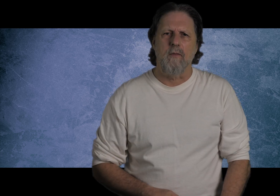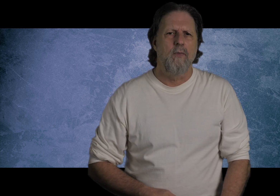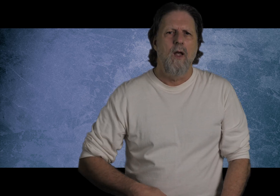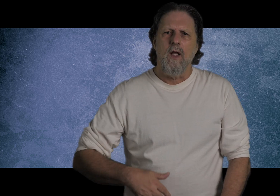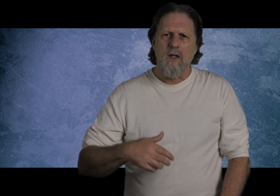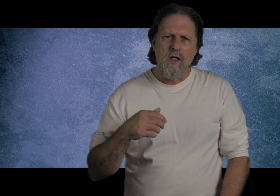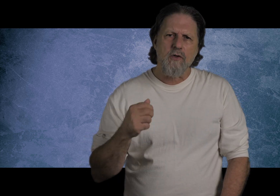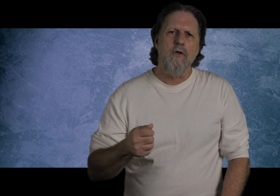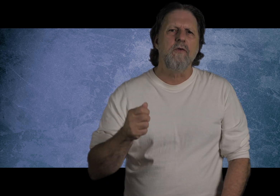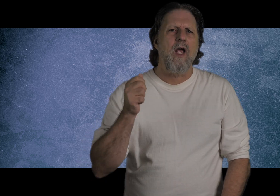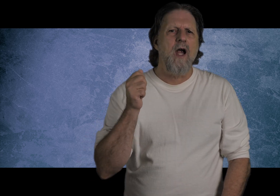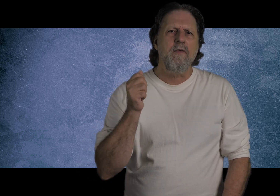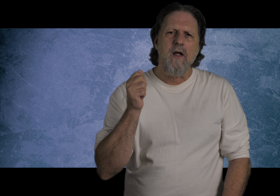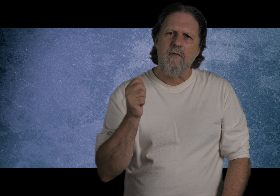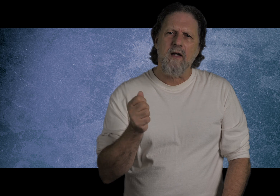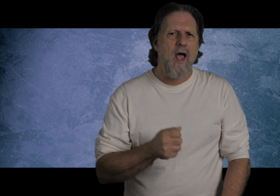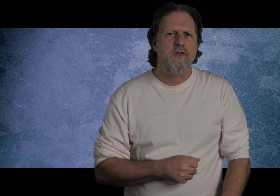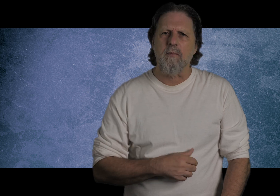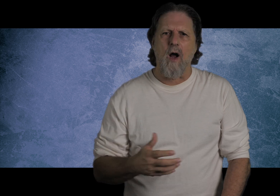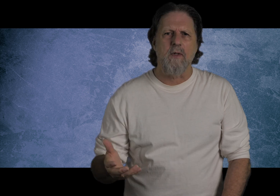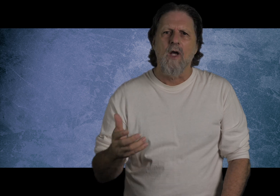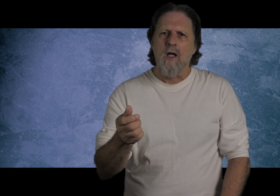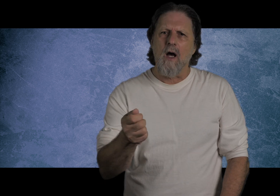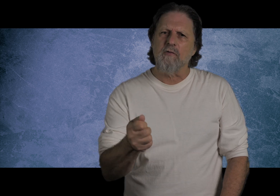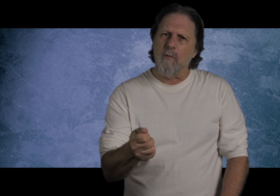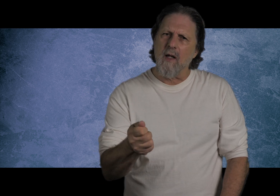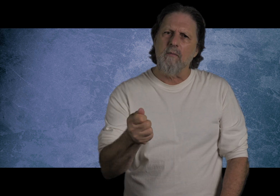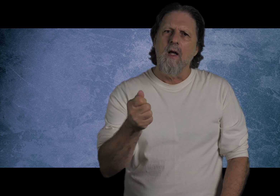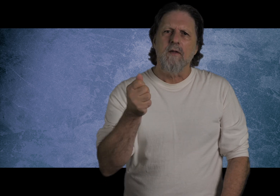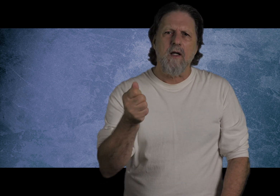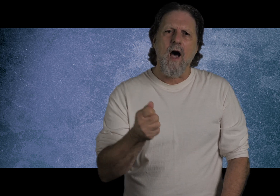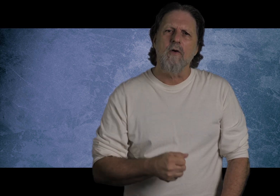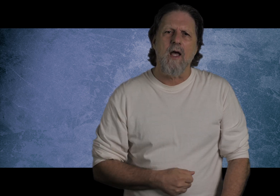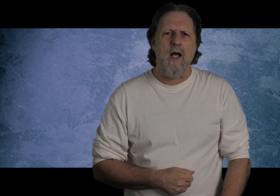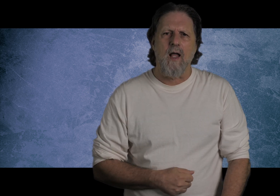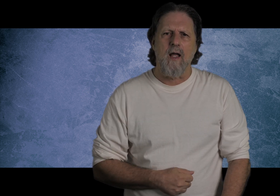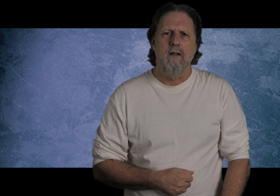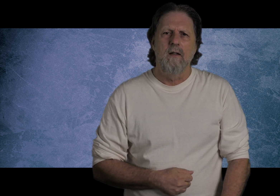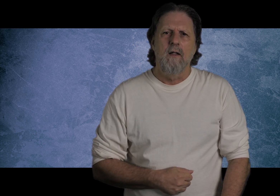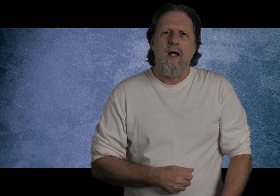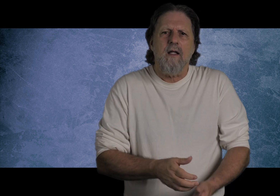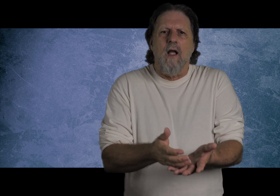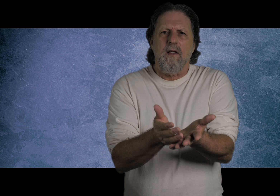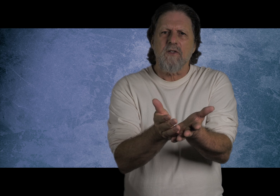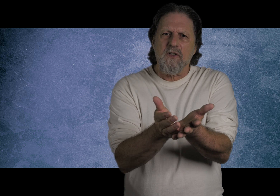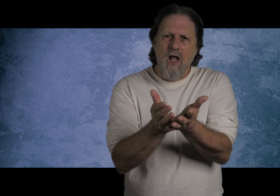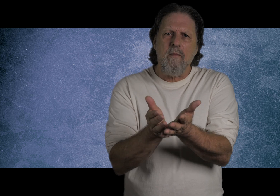These truths, every fantastic promise comes from him, the God who cannot lie. Again, this is not